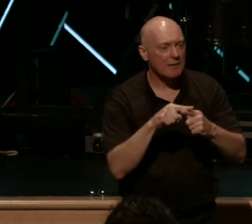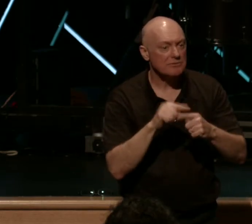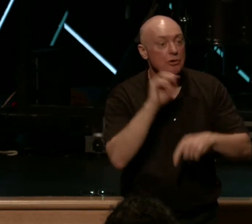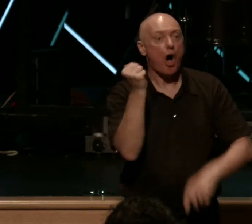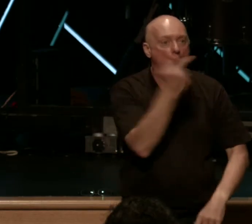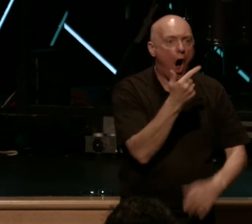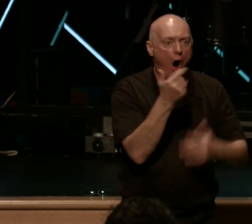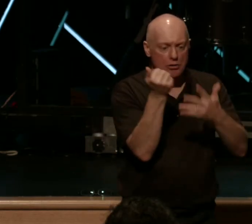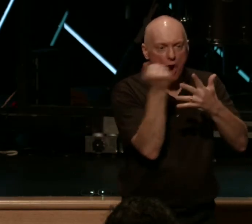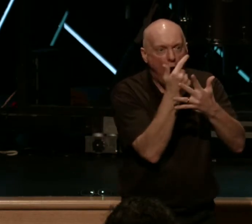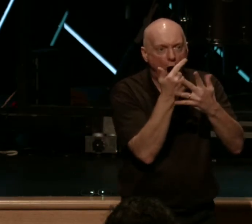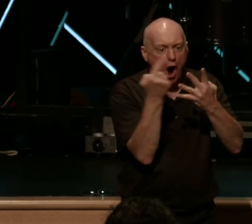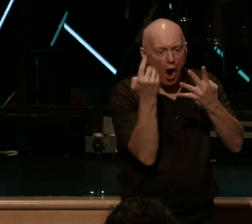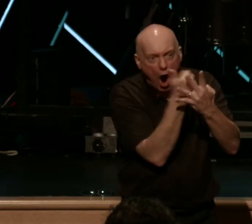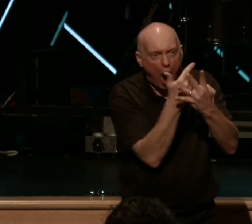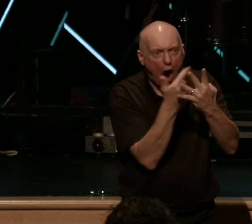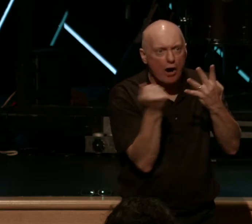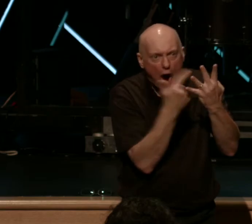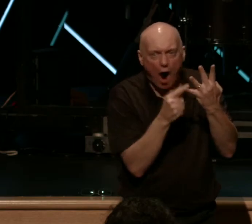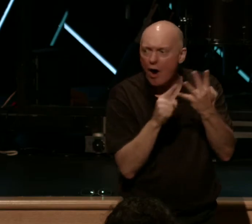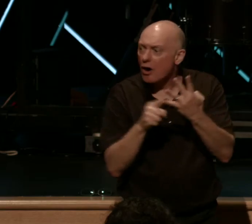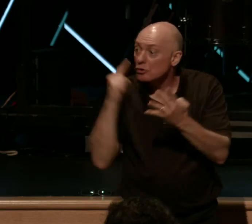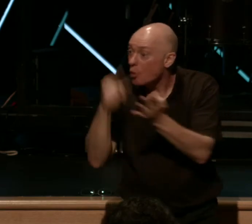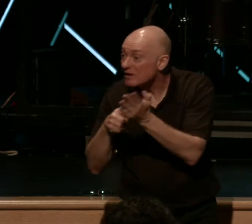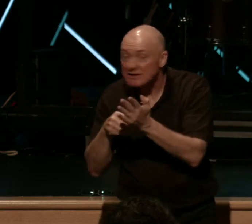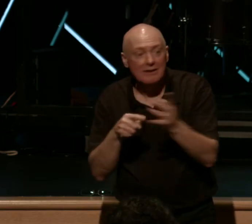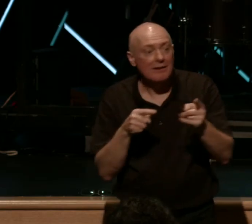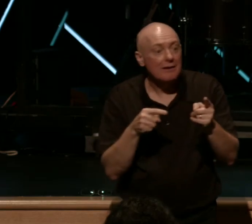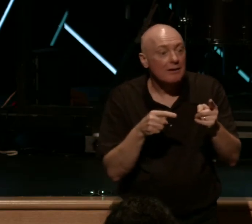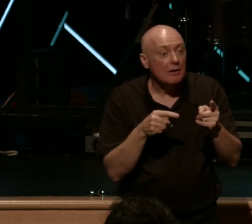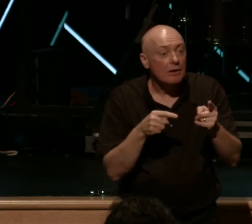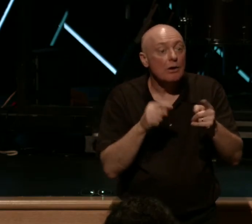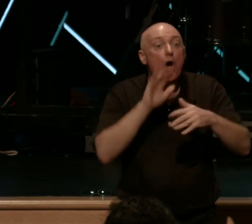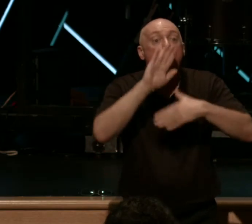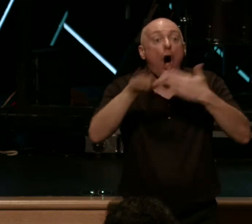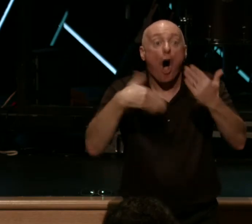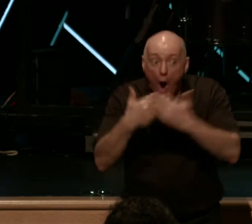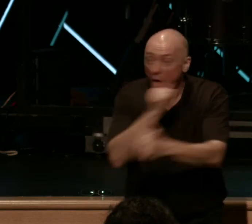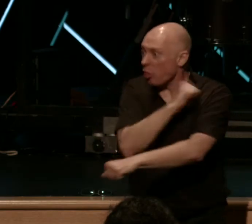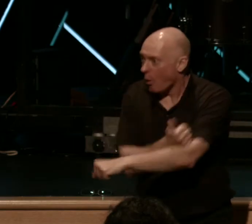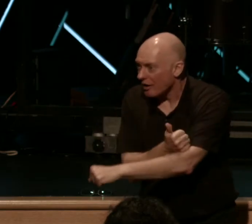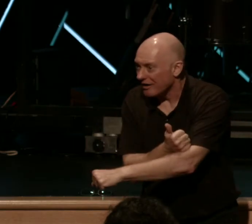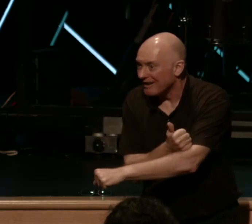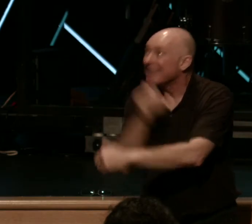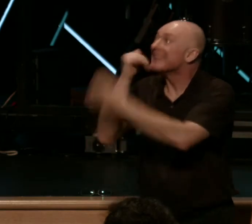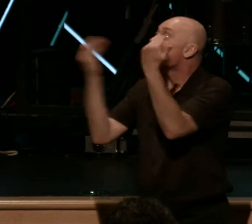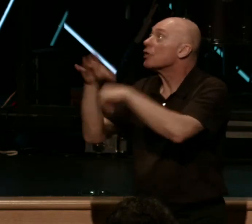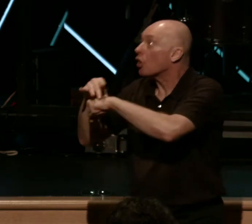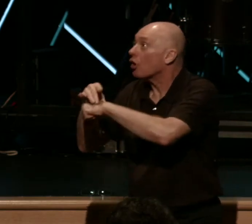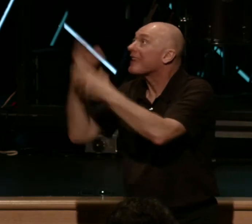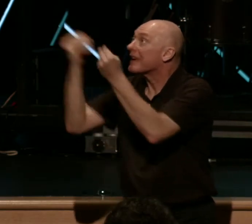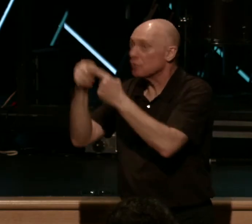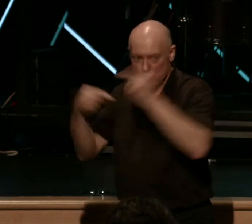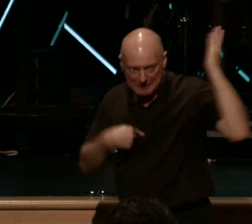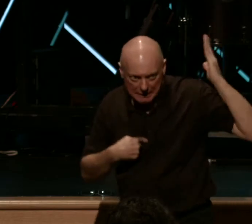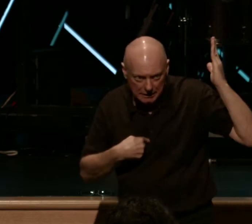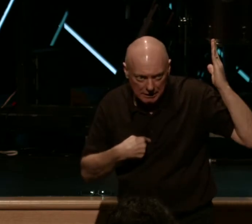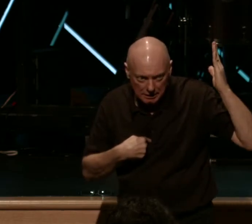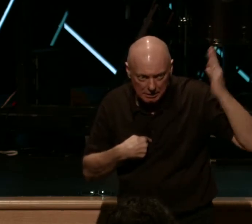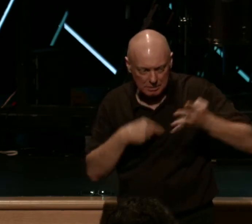see it. Notice what he says. He says, all authority in heaven and on earth has been given to me. Make